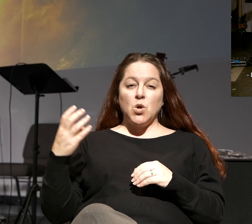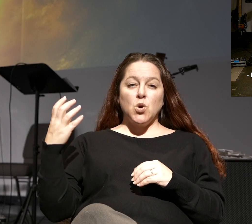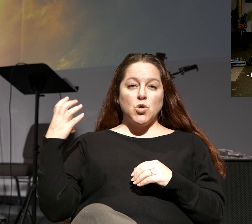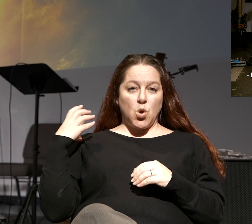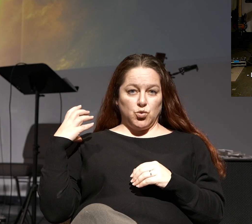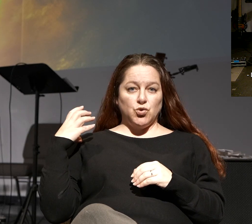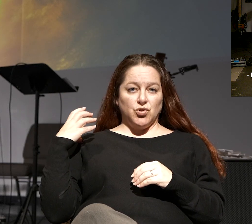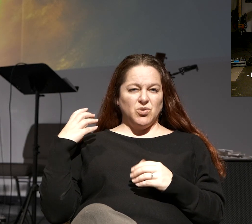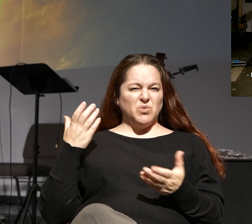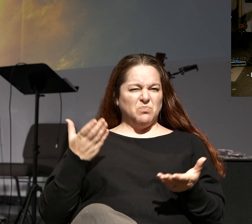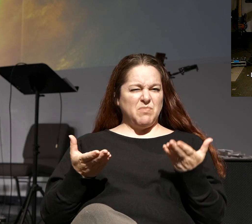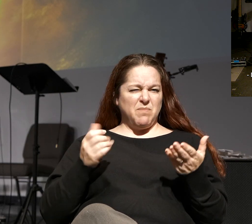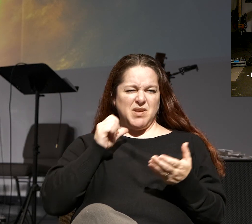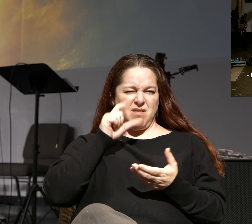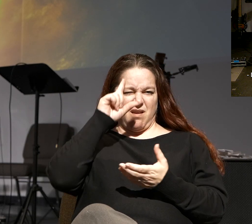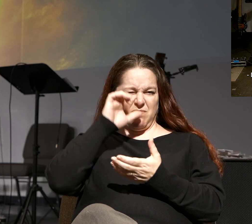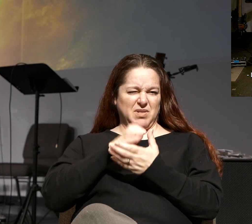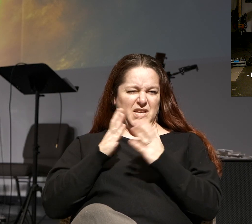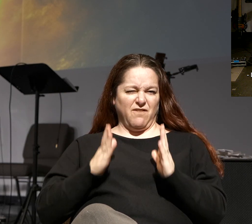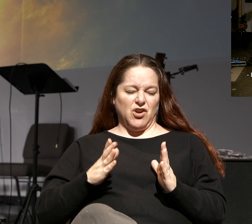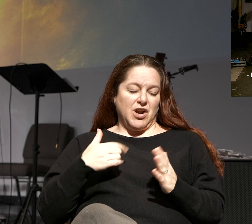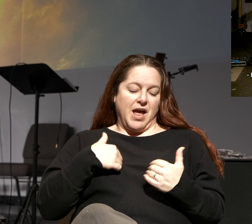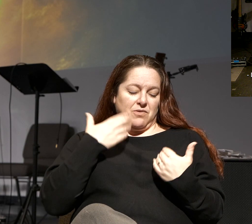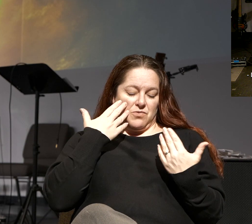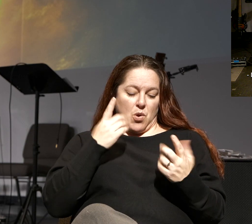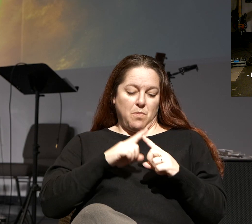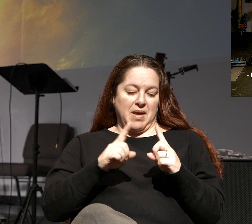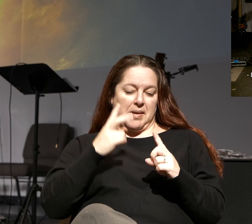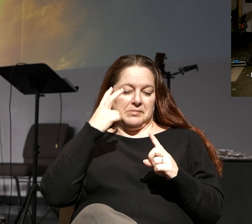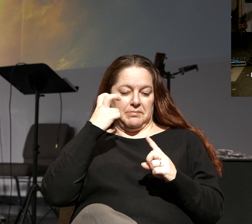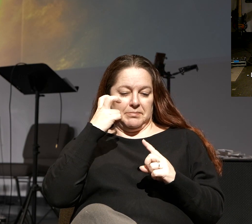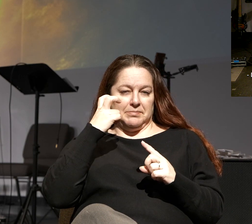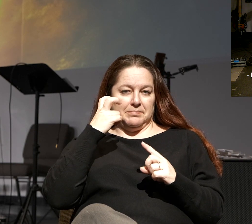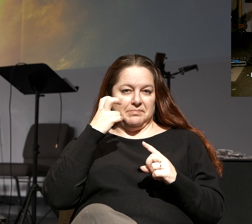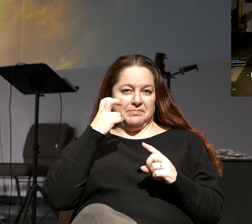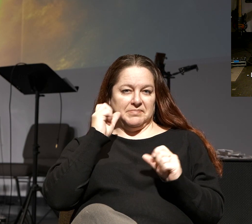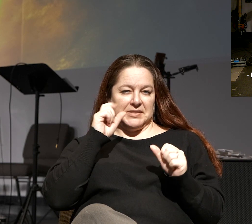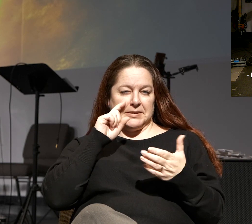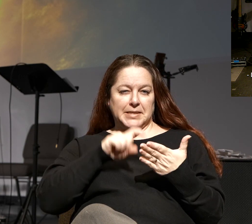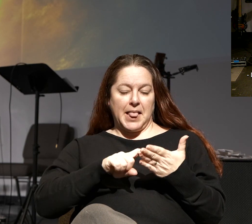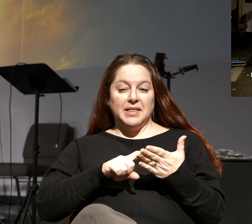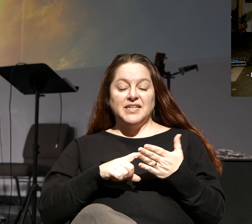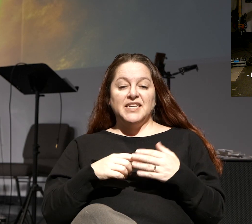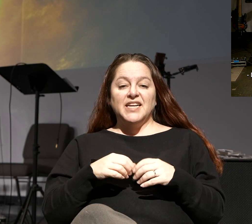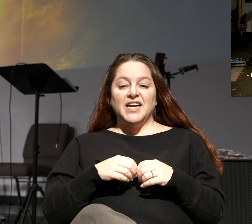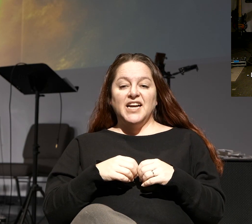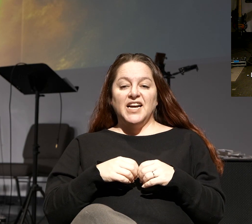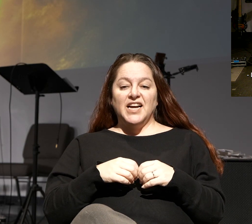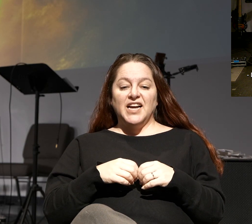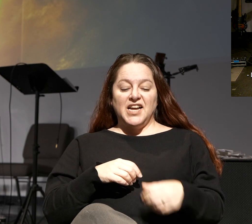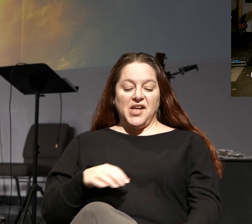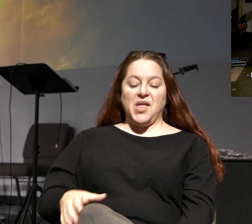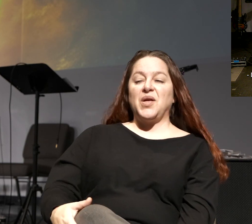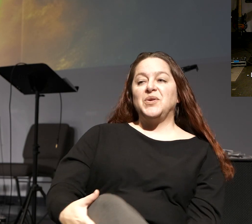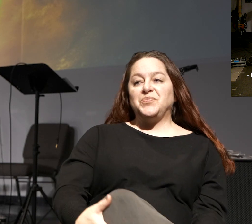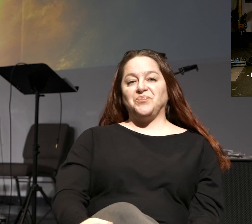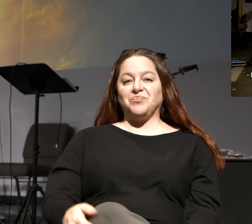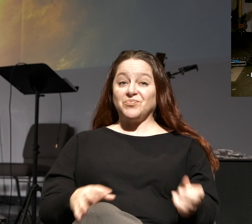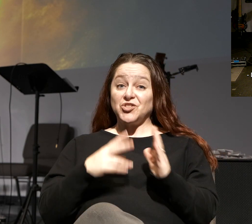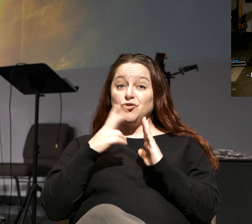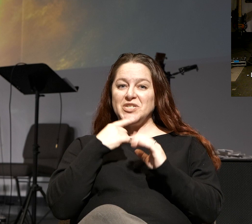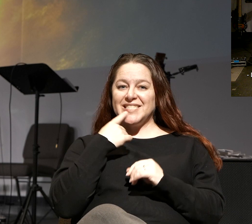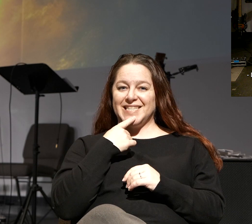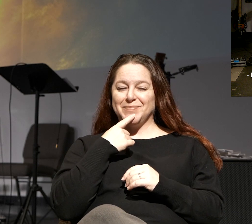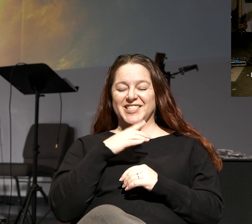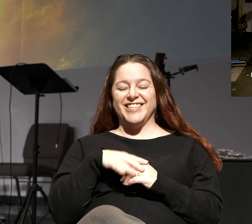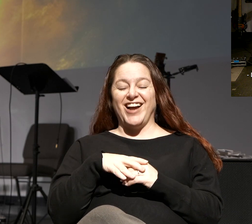who's probably not a believer. I'm not his judge, but I don't think he is. Just… I can tell. But anyway, read his lips